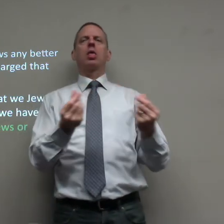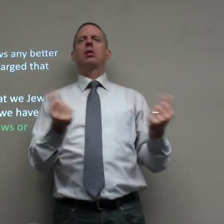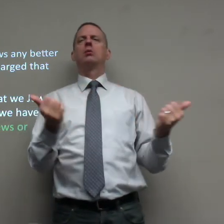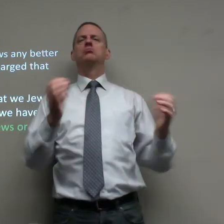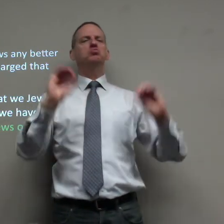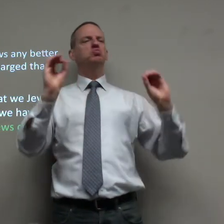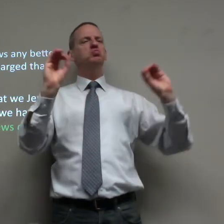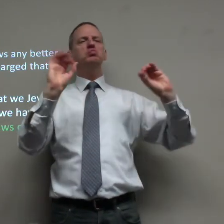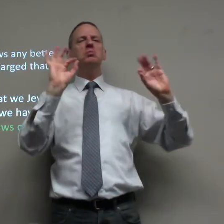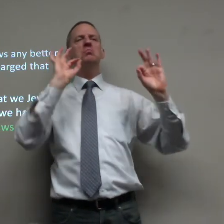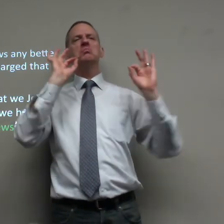it doesn't go away